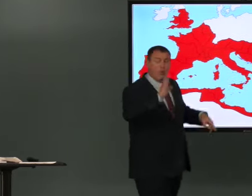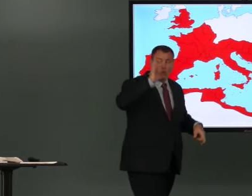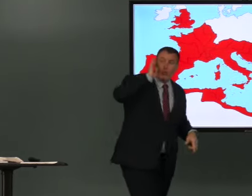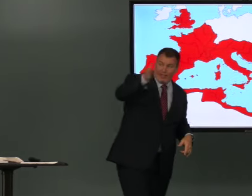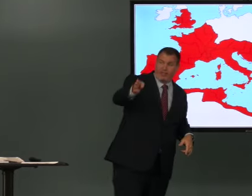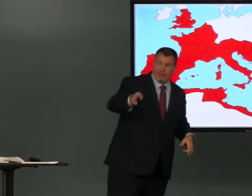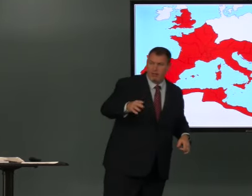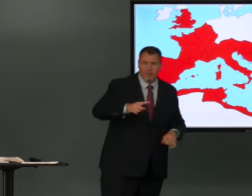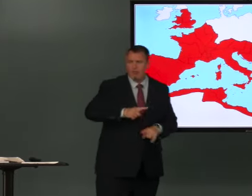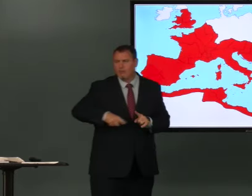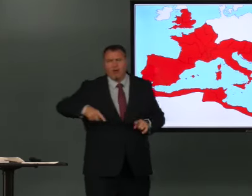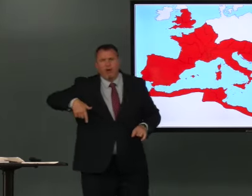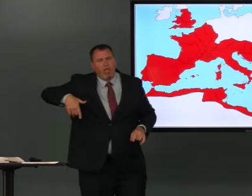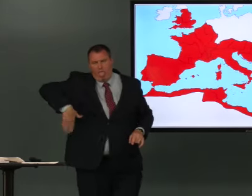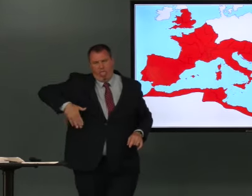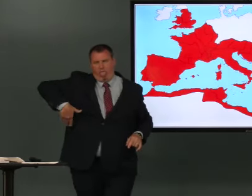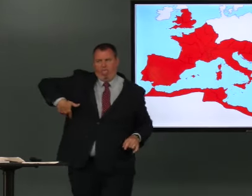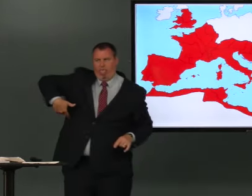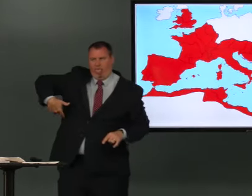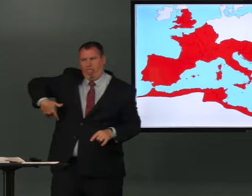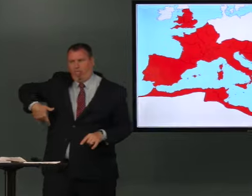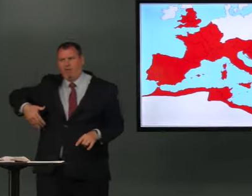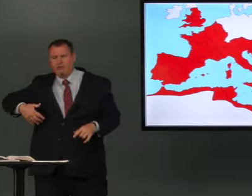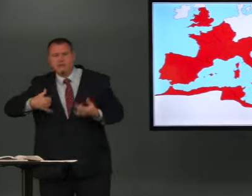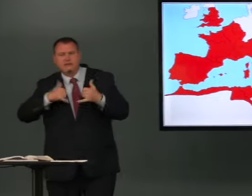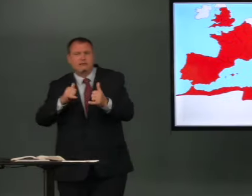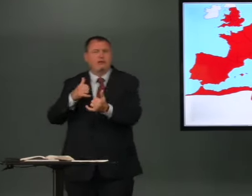to rome but he hasn't yet